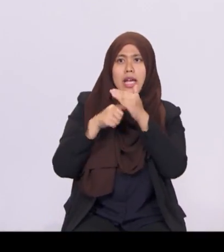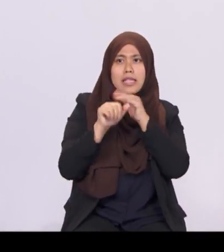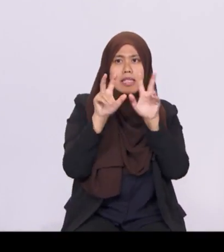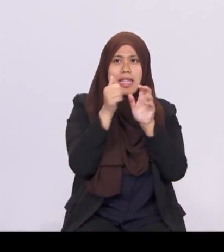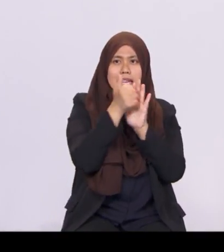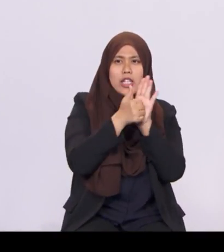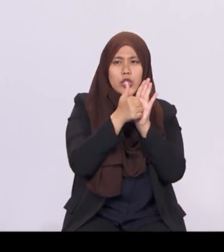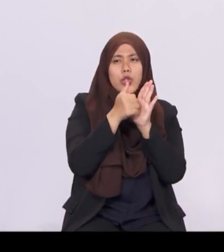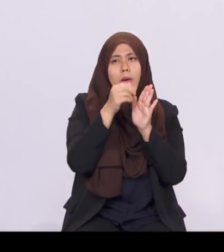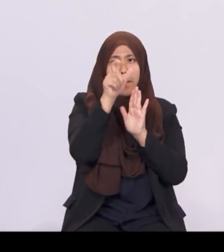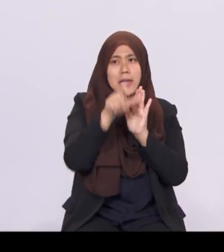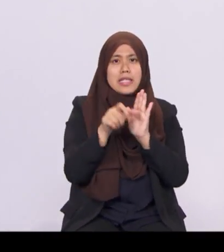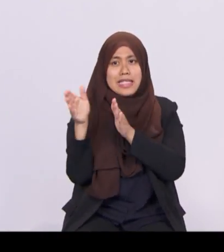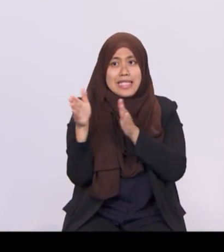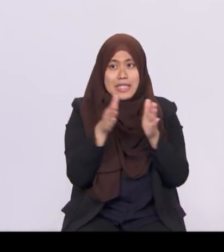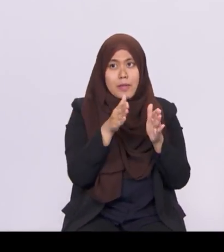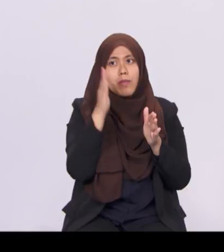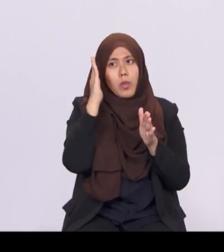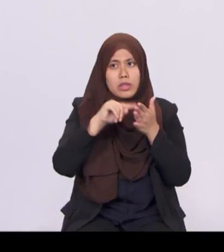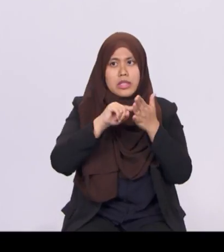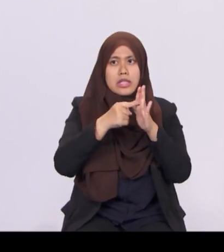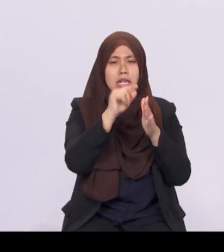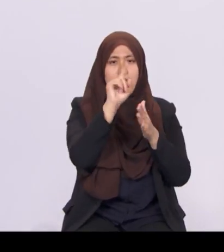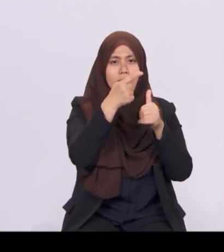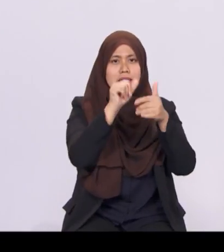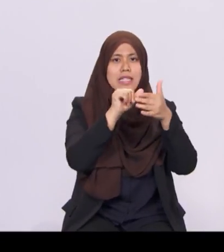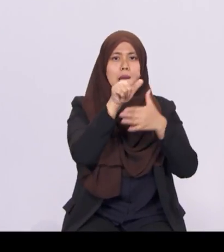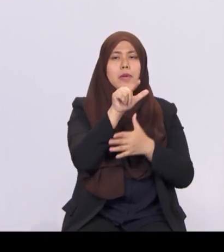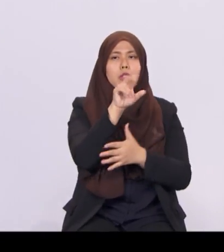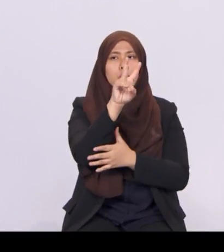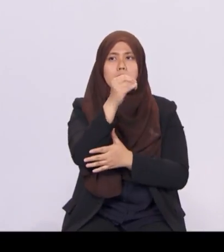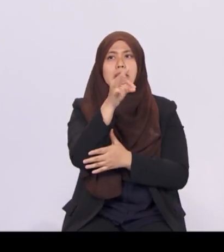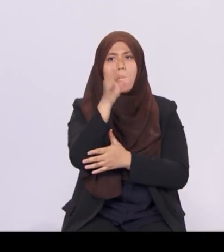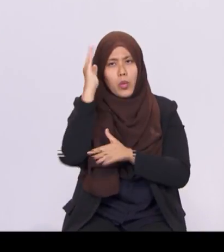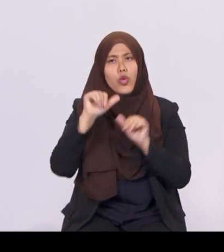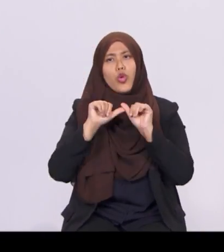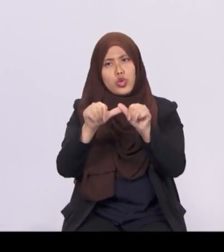1 April 2019 will continue to pay the monthly levy of $60.